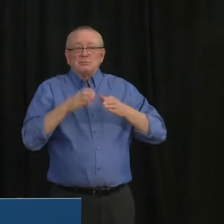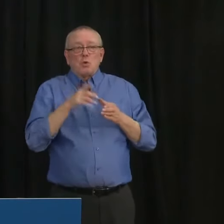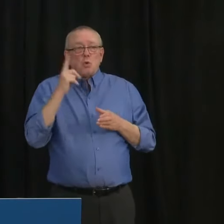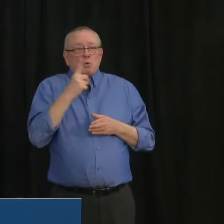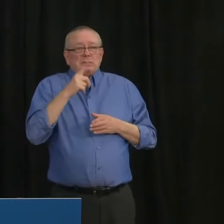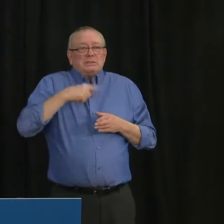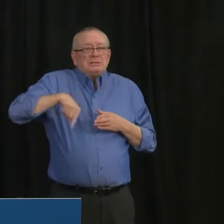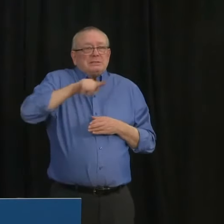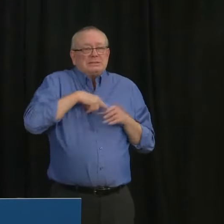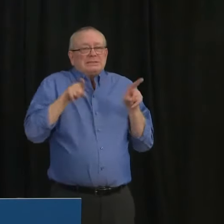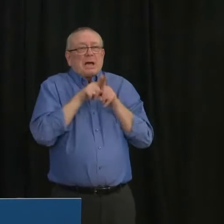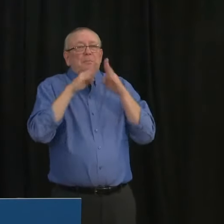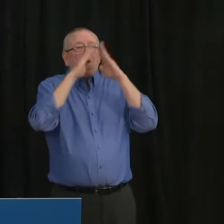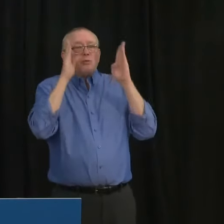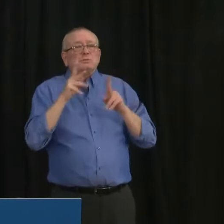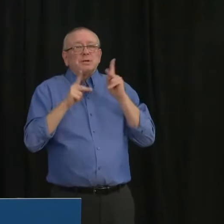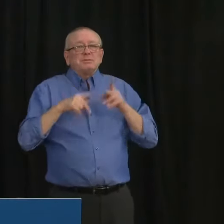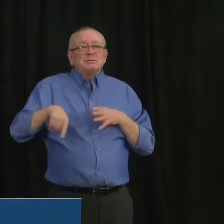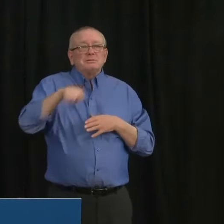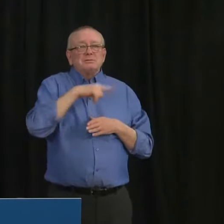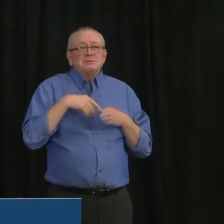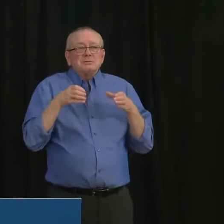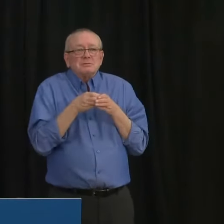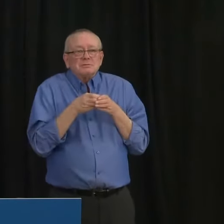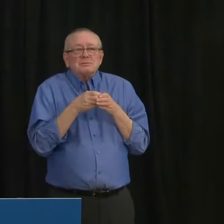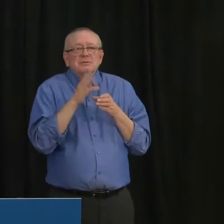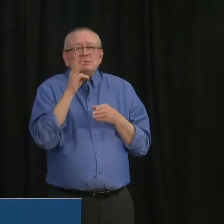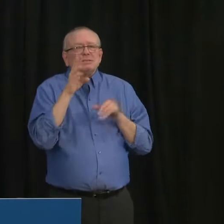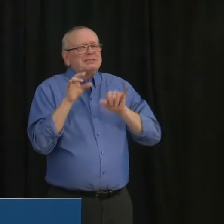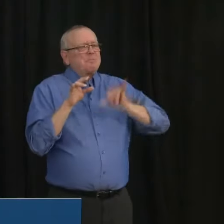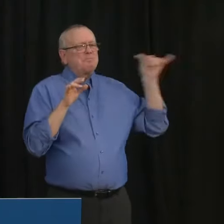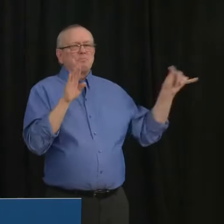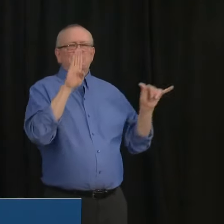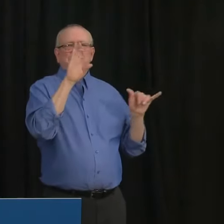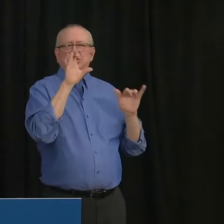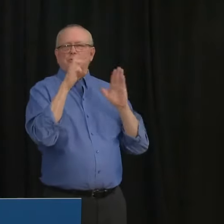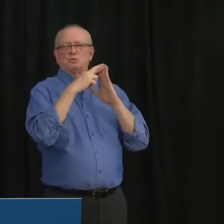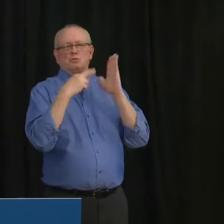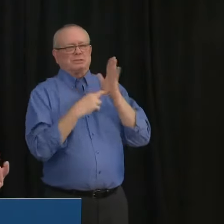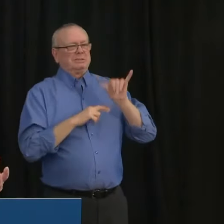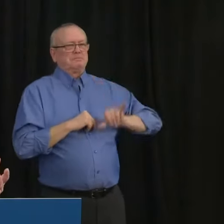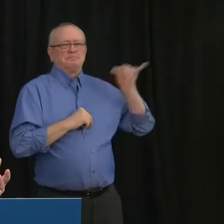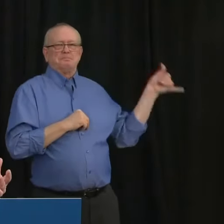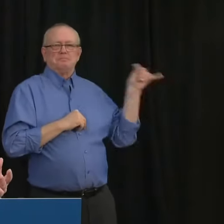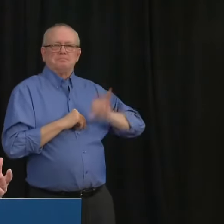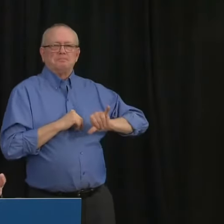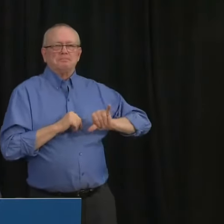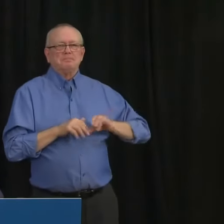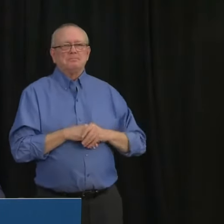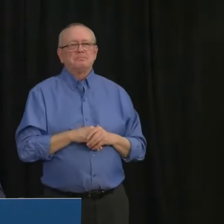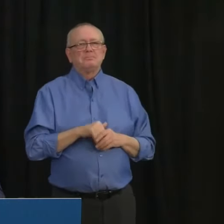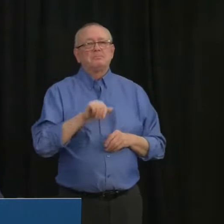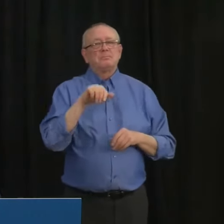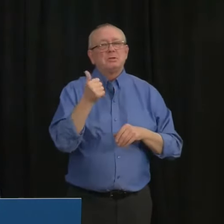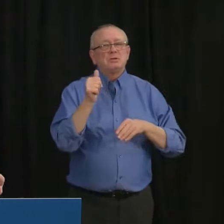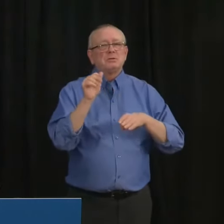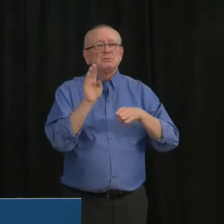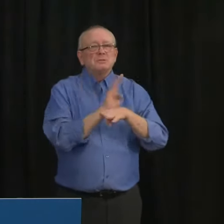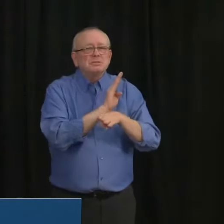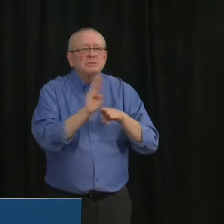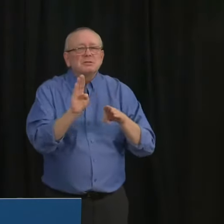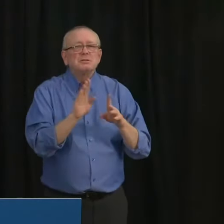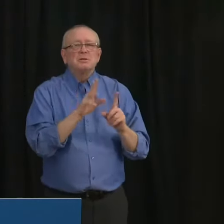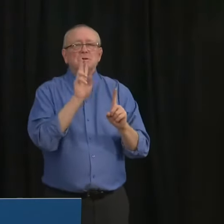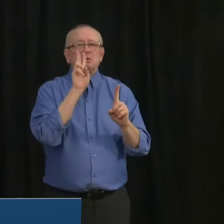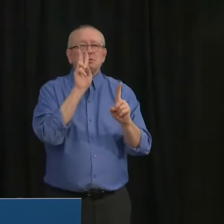protocol in British Columbia. Finally some businesses will be restricted to appointment only and must follow all public health guidance